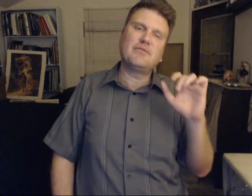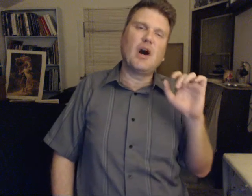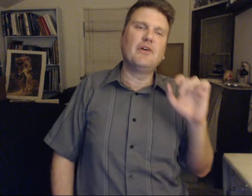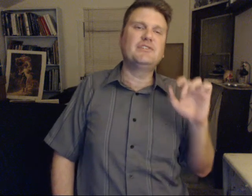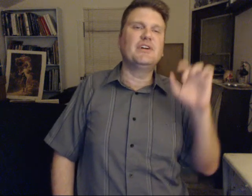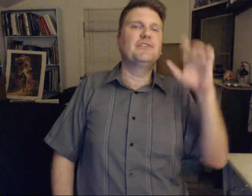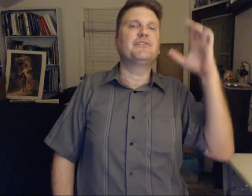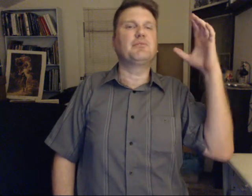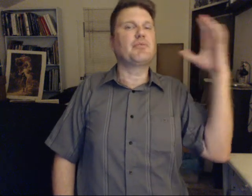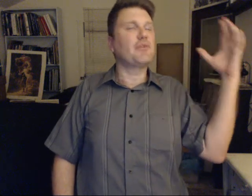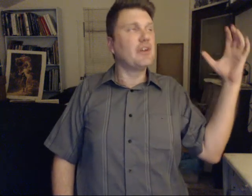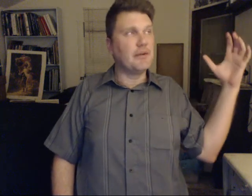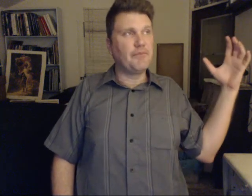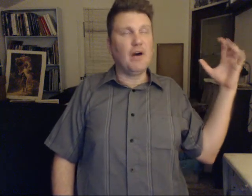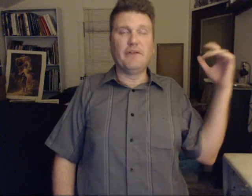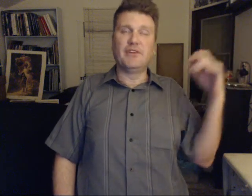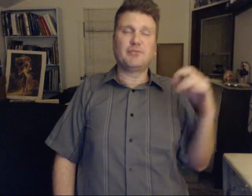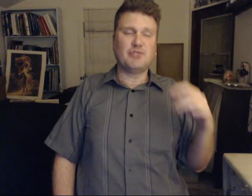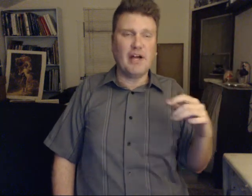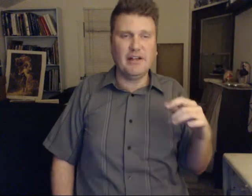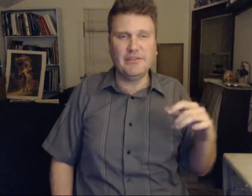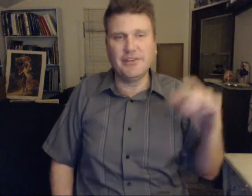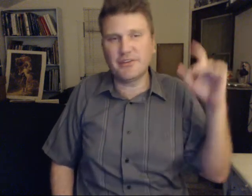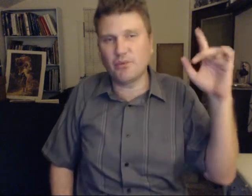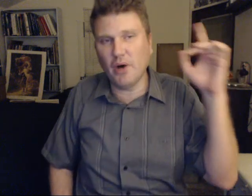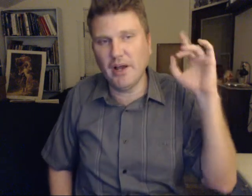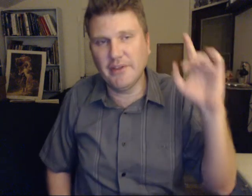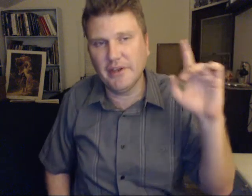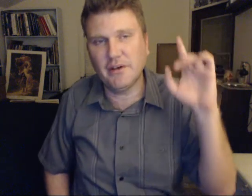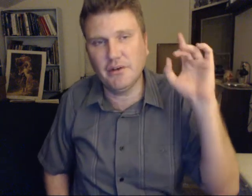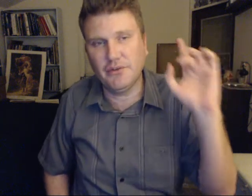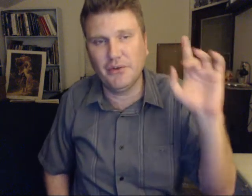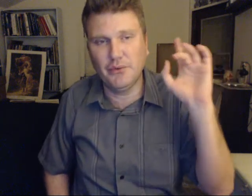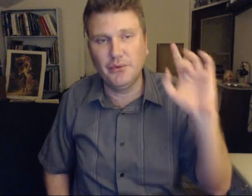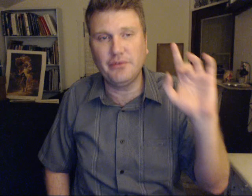knowledge is supreme on this planet, and this is why they are so useful.